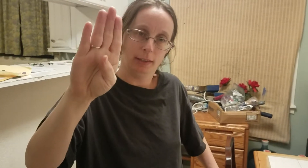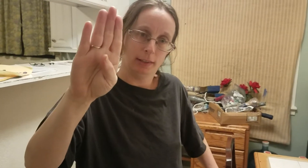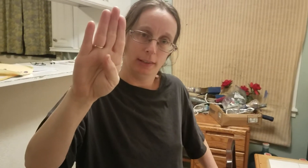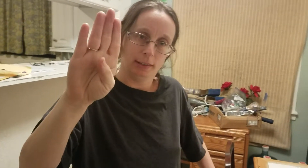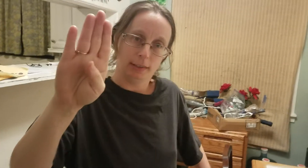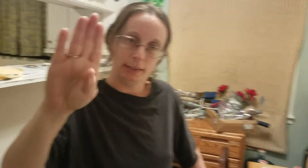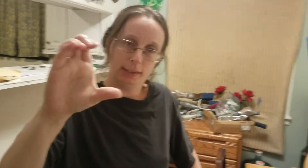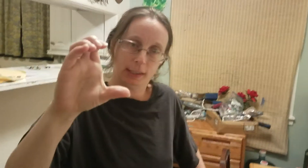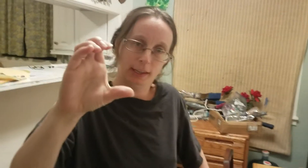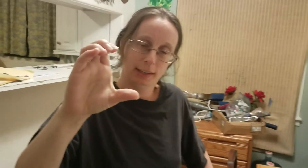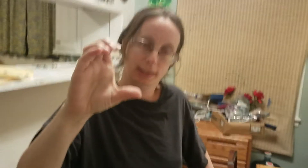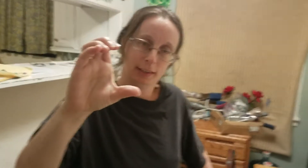Pause that, Joe.